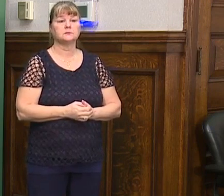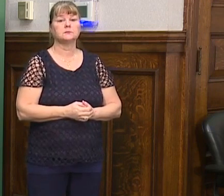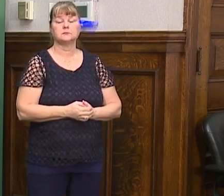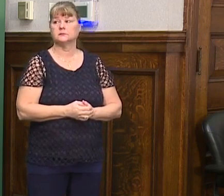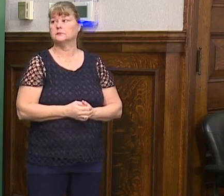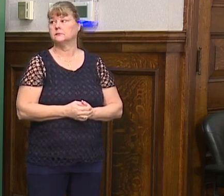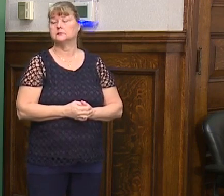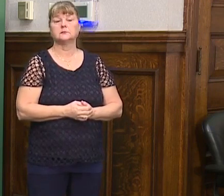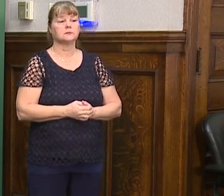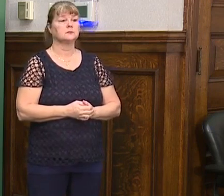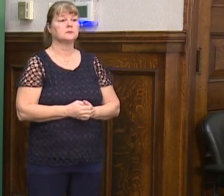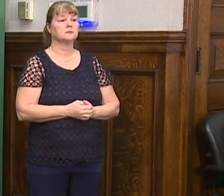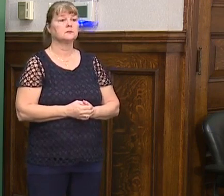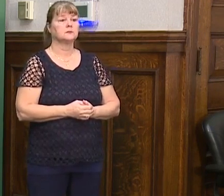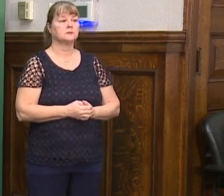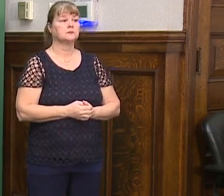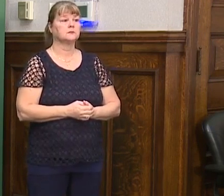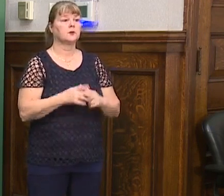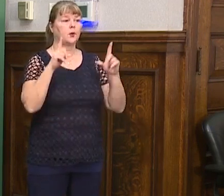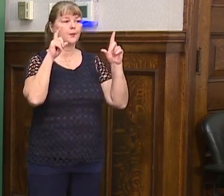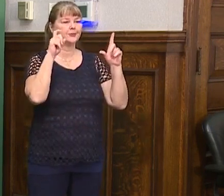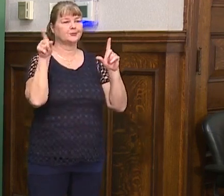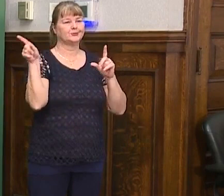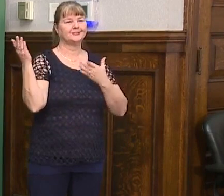You picture that cover up.